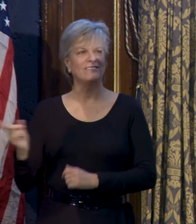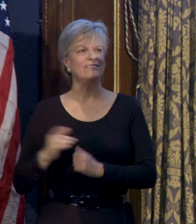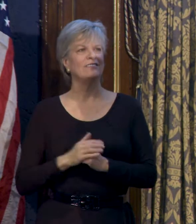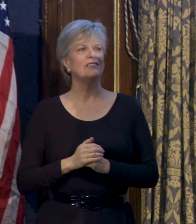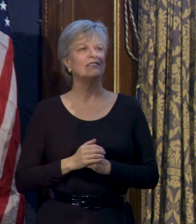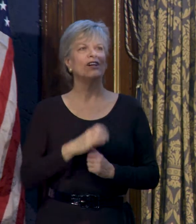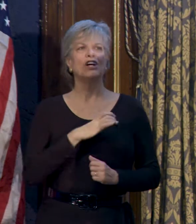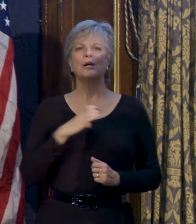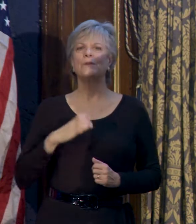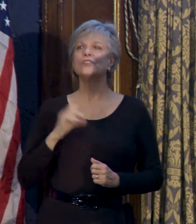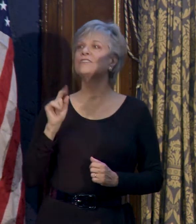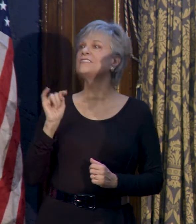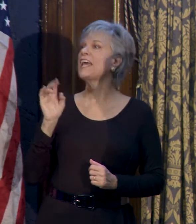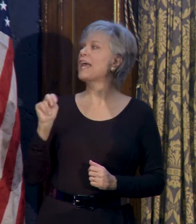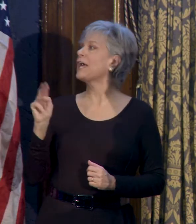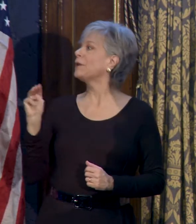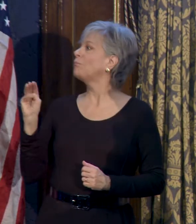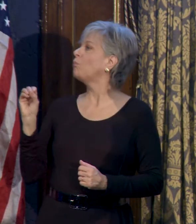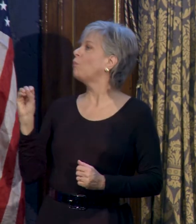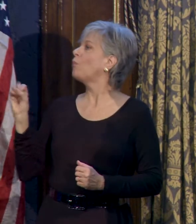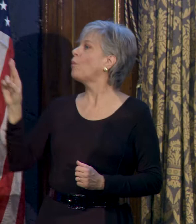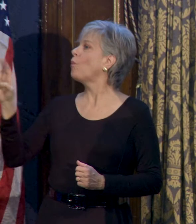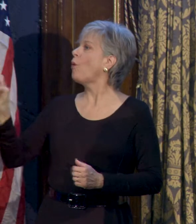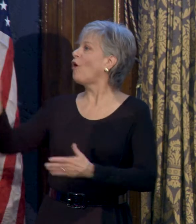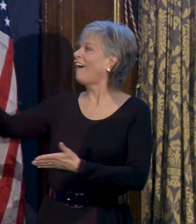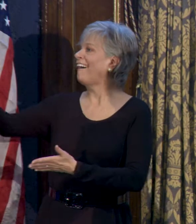Commissioner Stan Moore. Where's Stan?